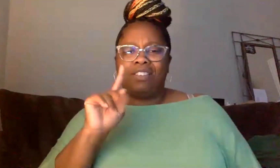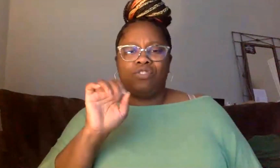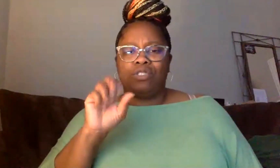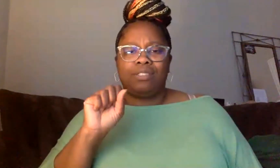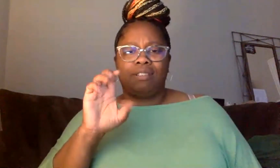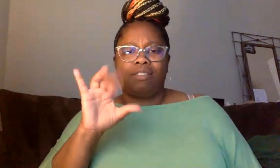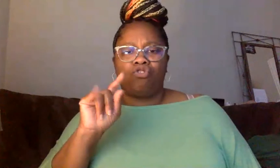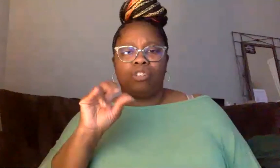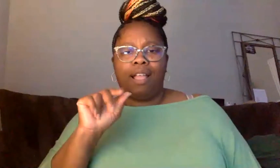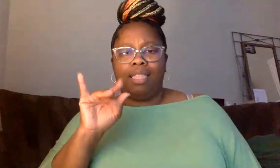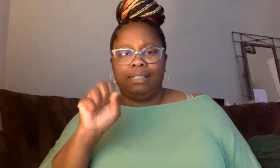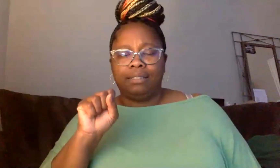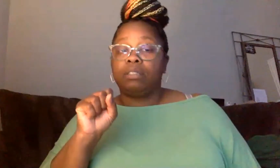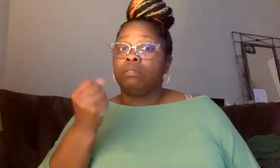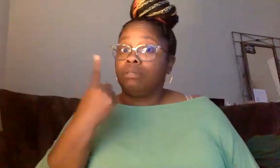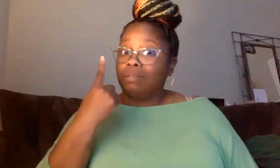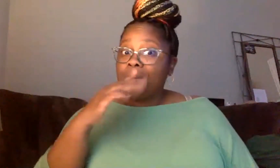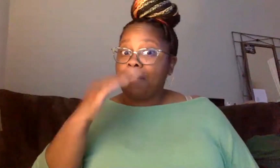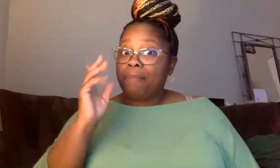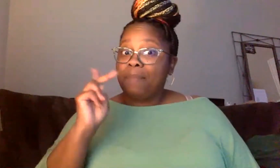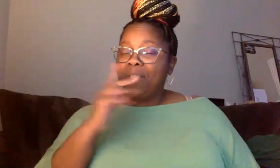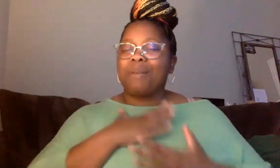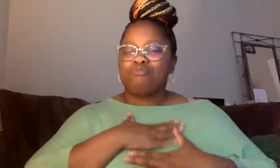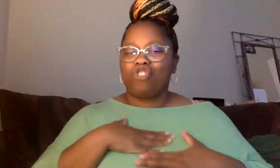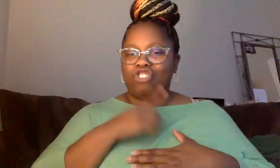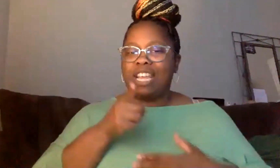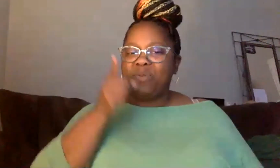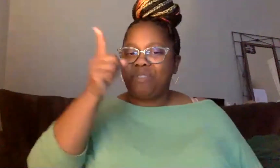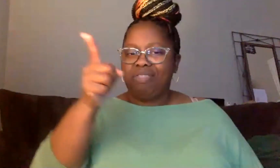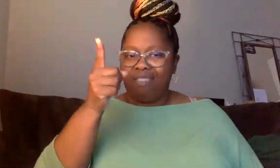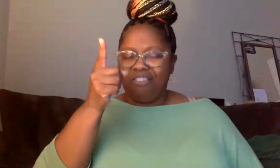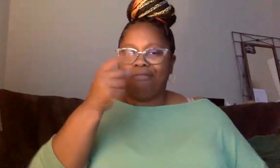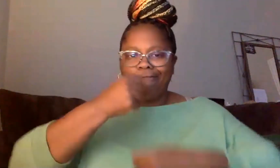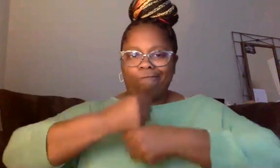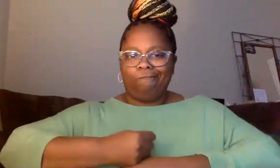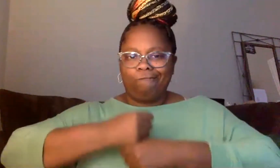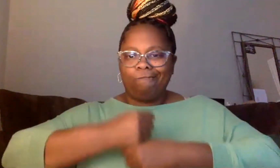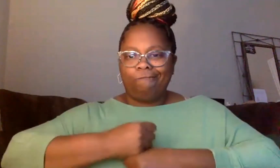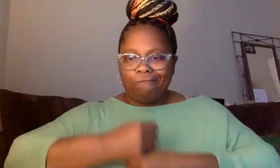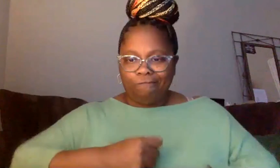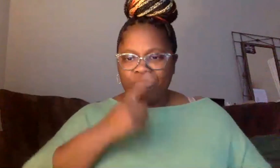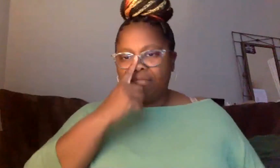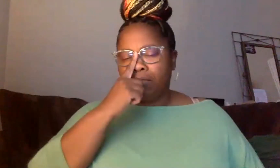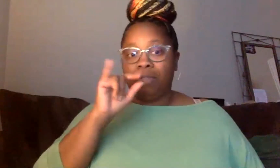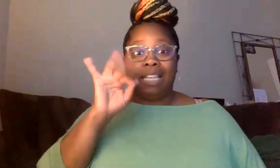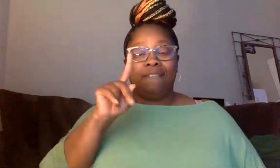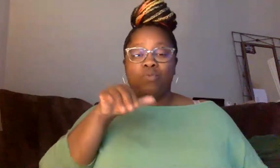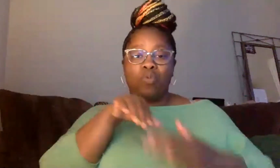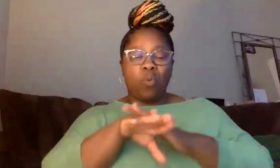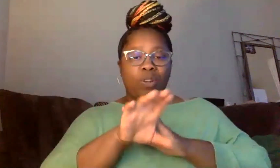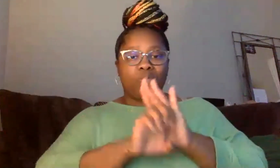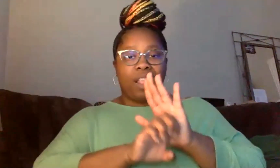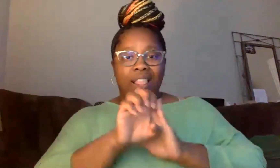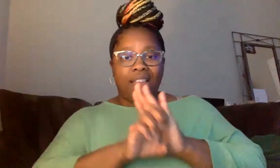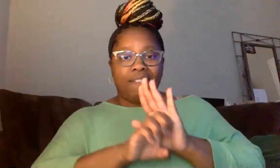appreciate you out there. And right now, like how, uh, the other man that was just saying, if you go into an elevator, you know, things